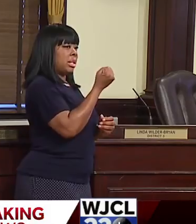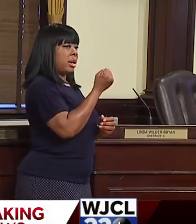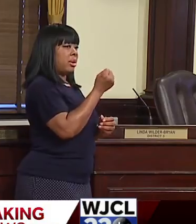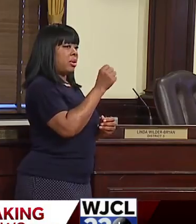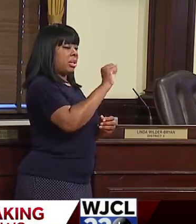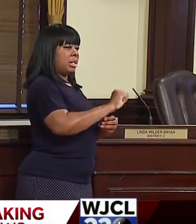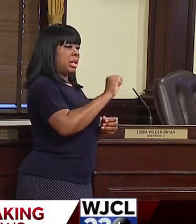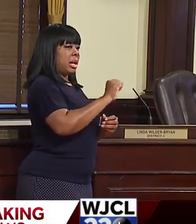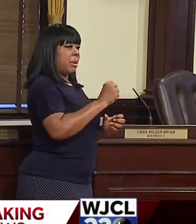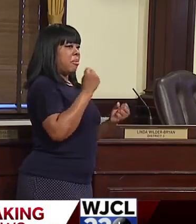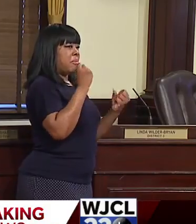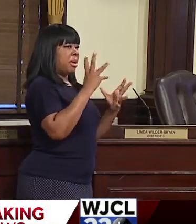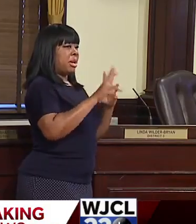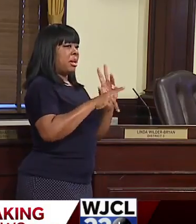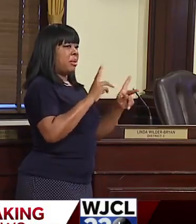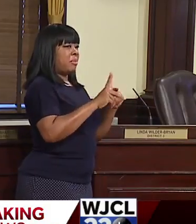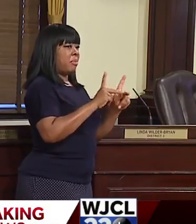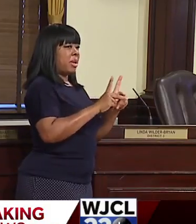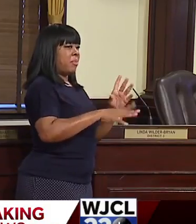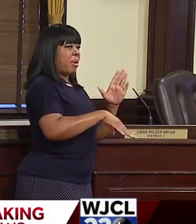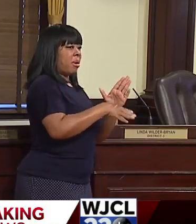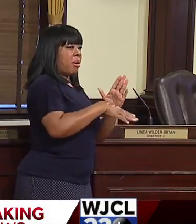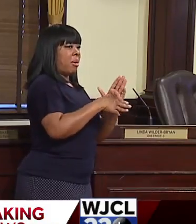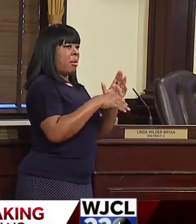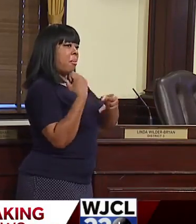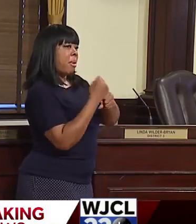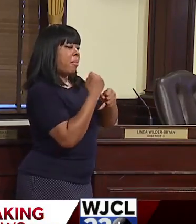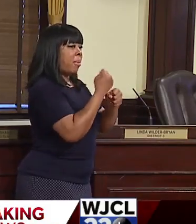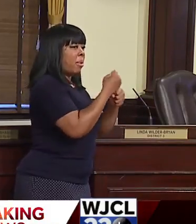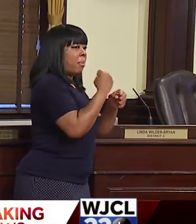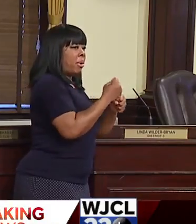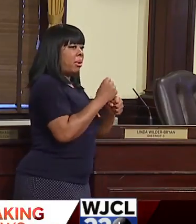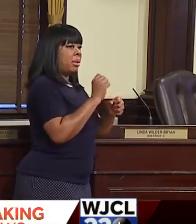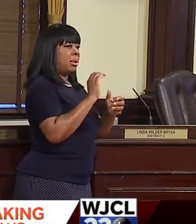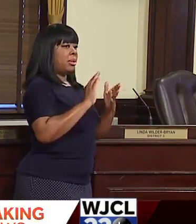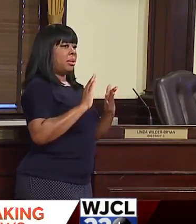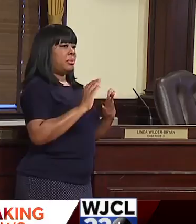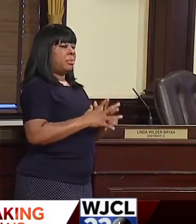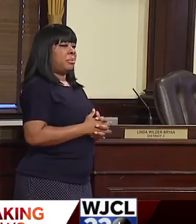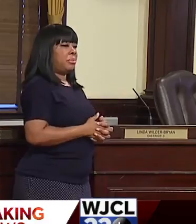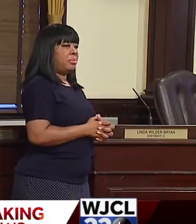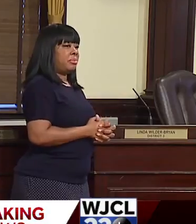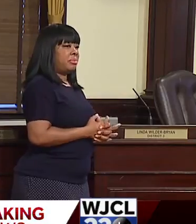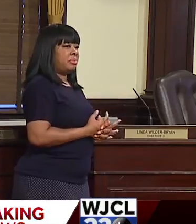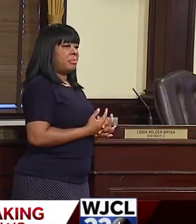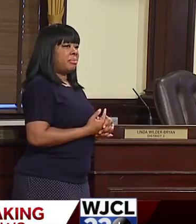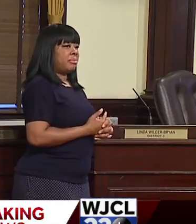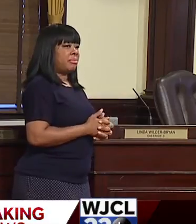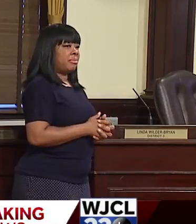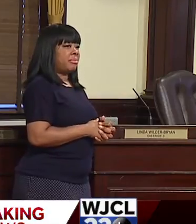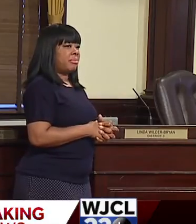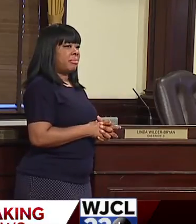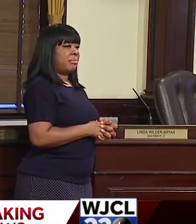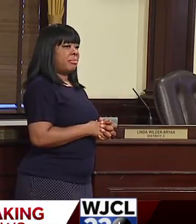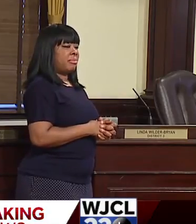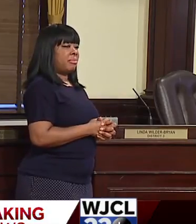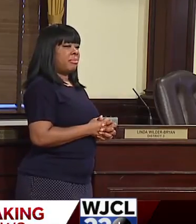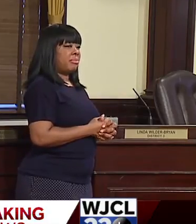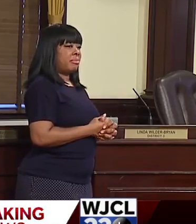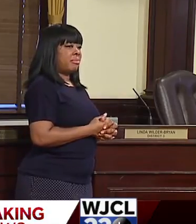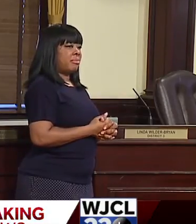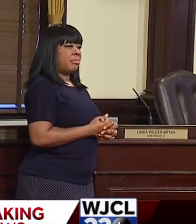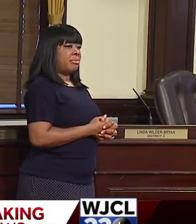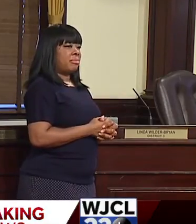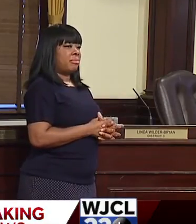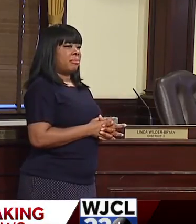side and wanted to know if you or the city have proved that. And if so, why and what was being done social